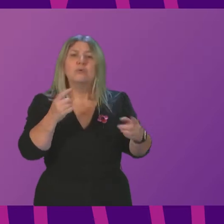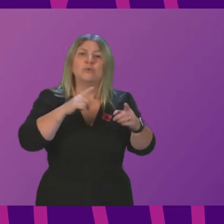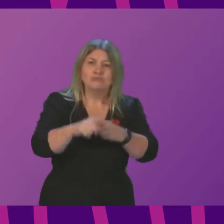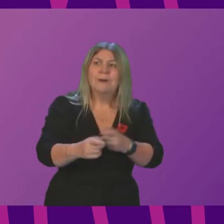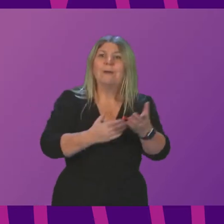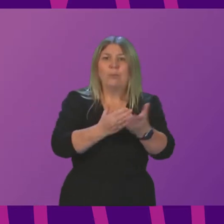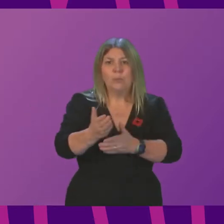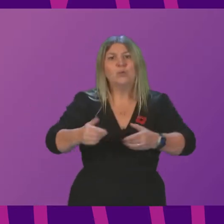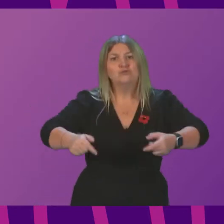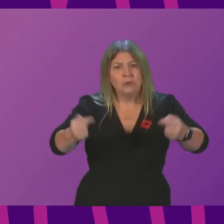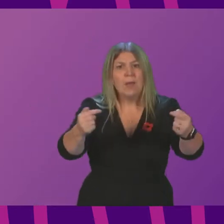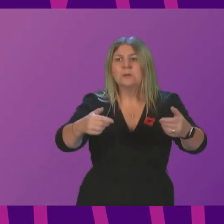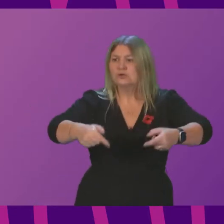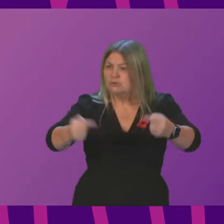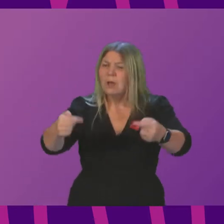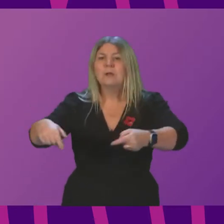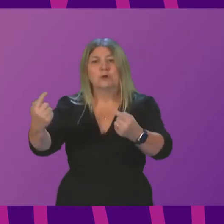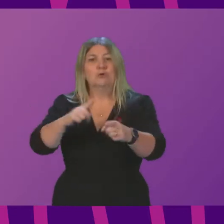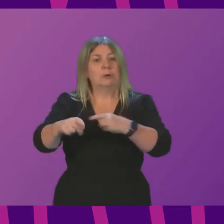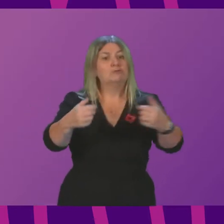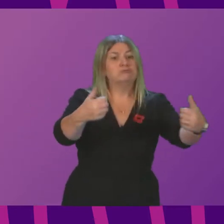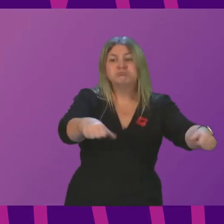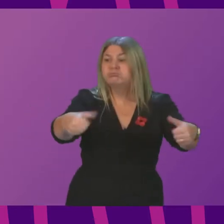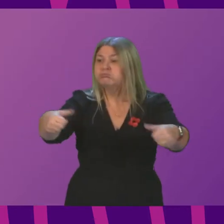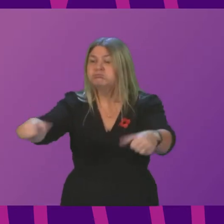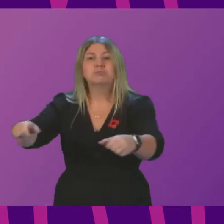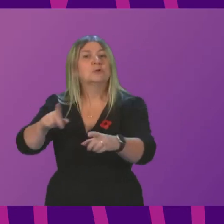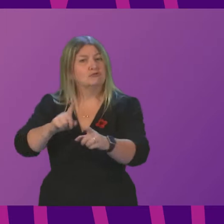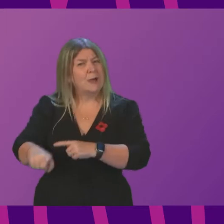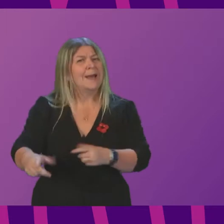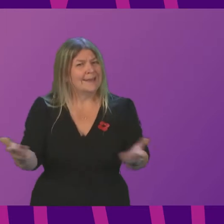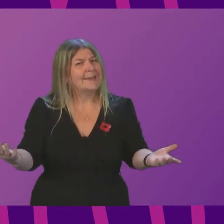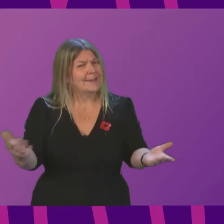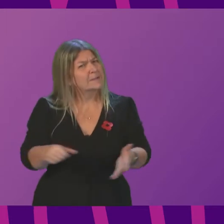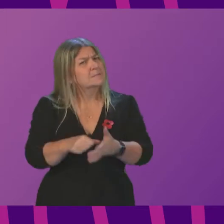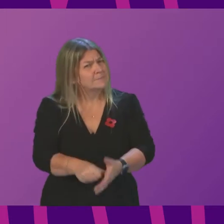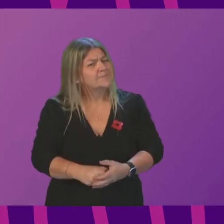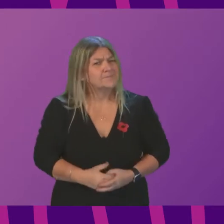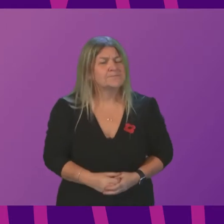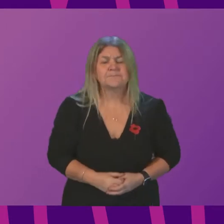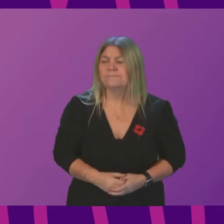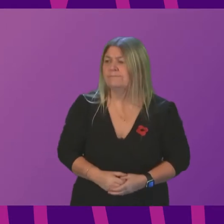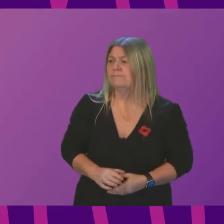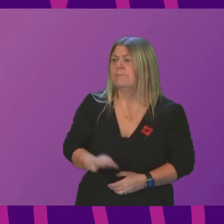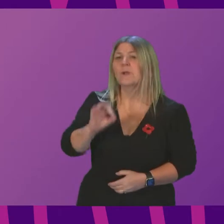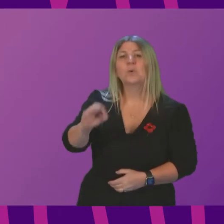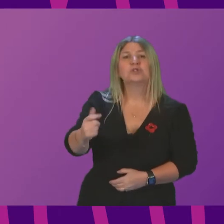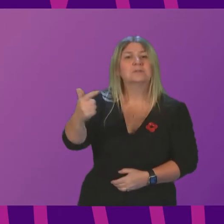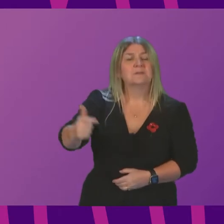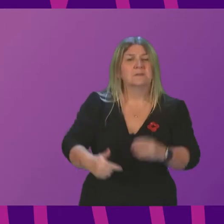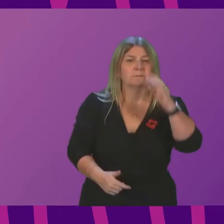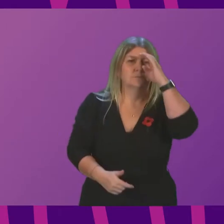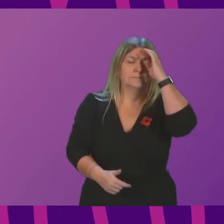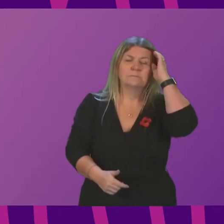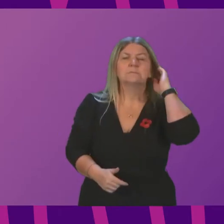those challenges to ensure that we meet the needs of patients in all circumstances. Question number seven, Clare Baker. Thank you.